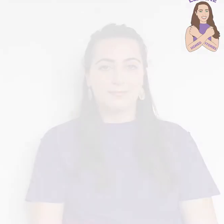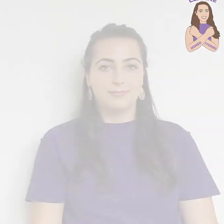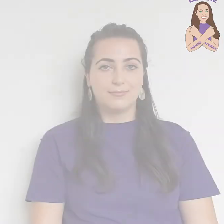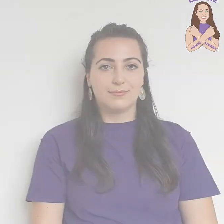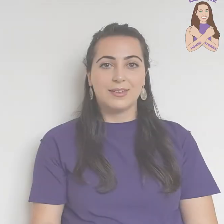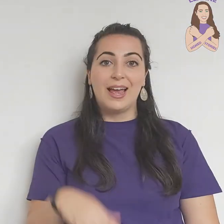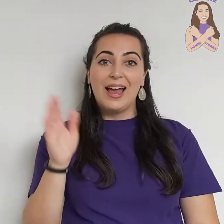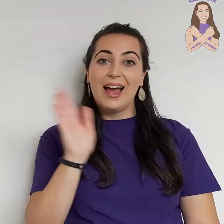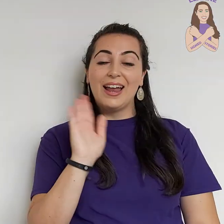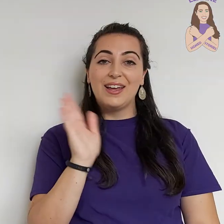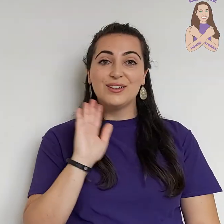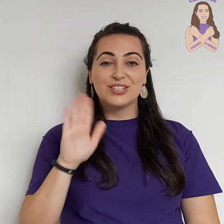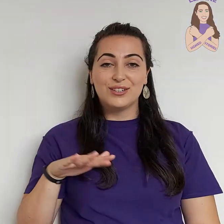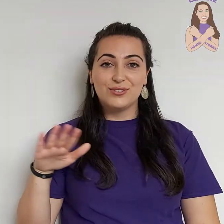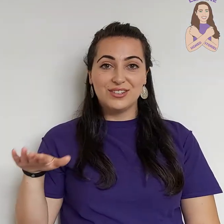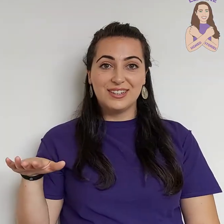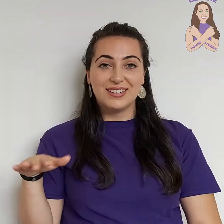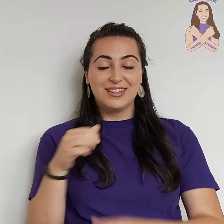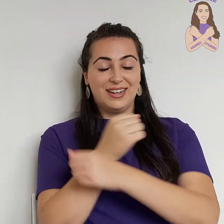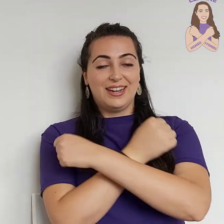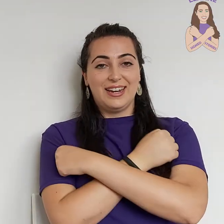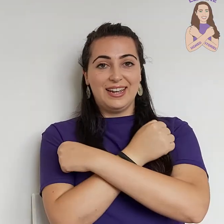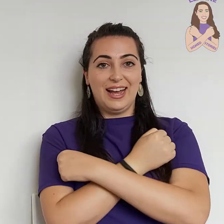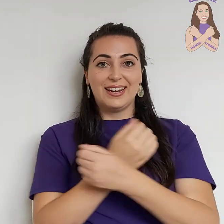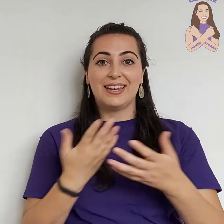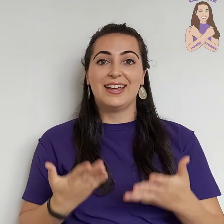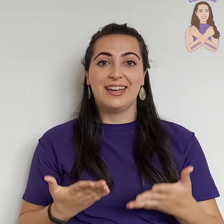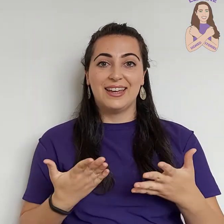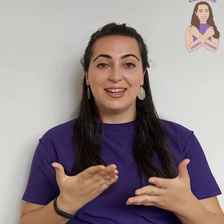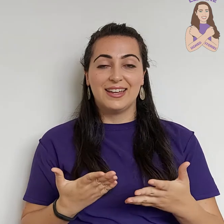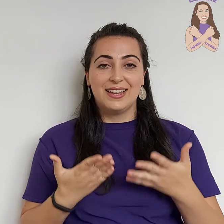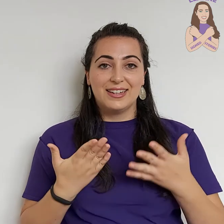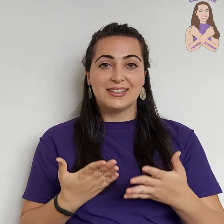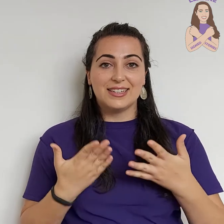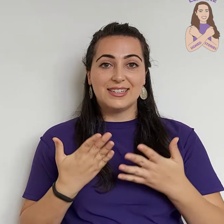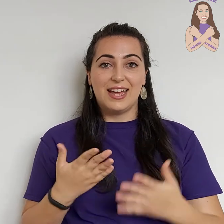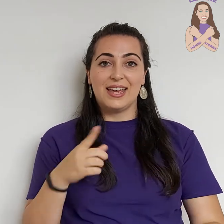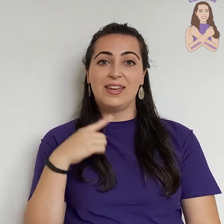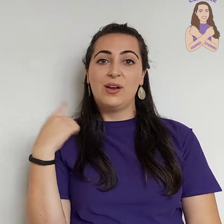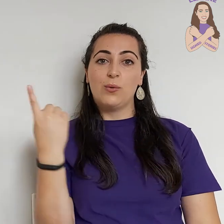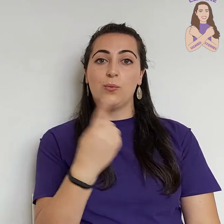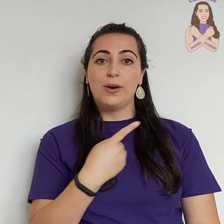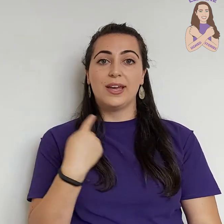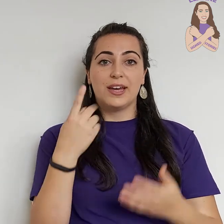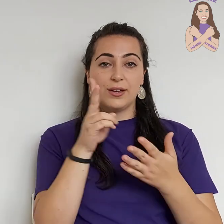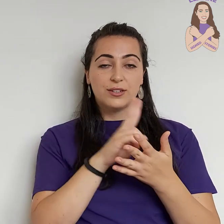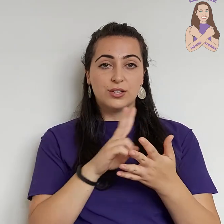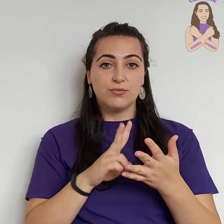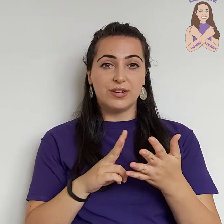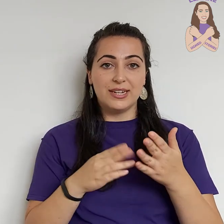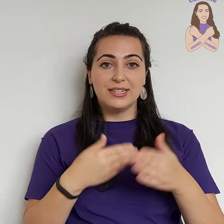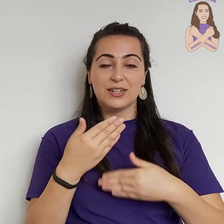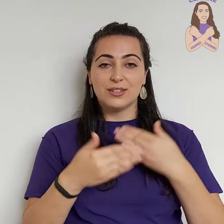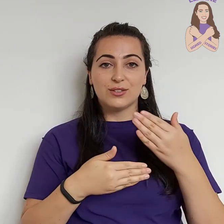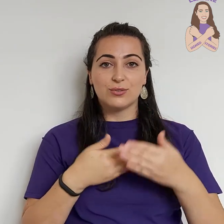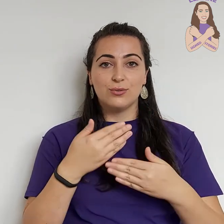Hello children, Leanne here. Today we're going to read a story